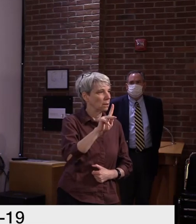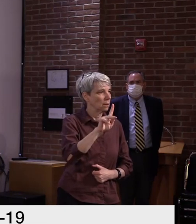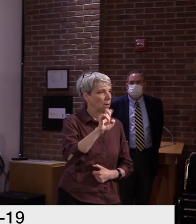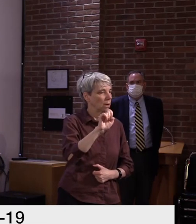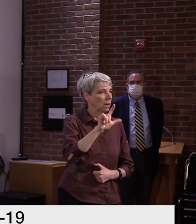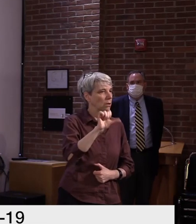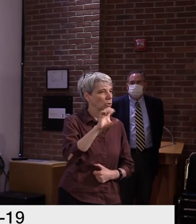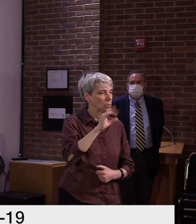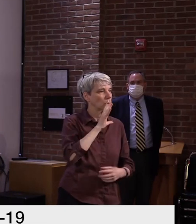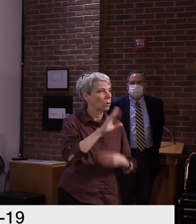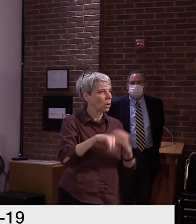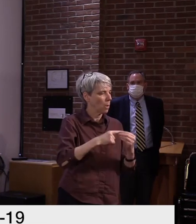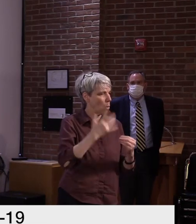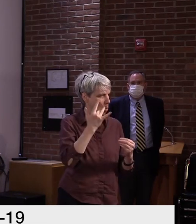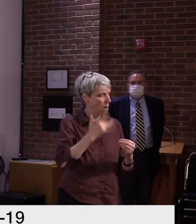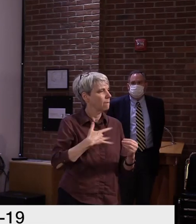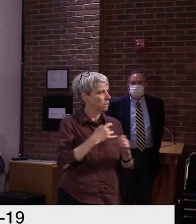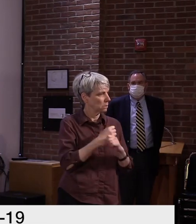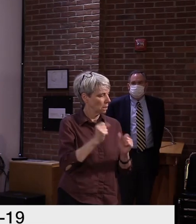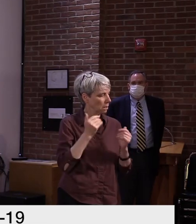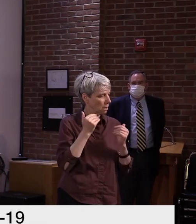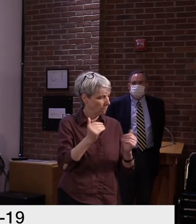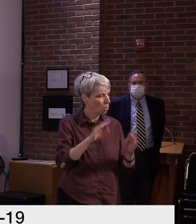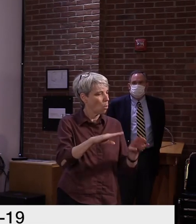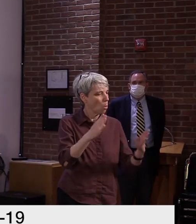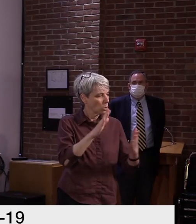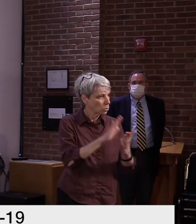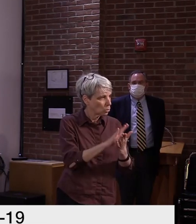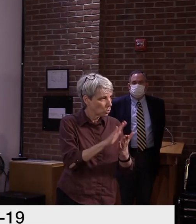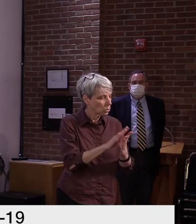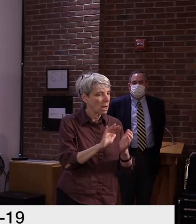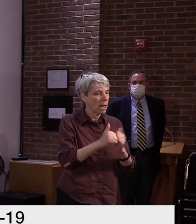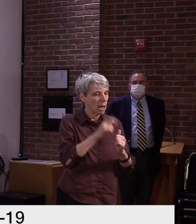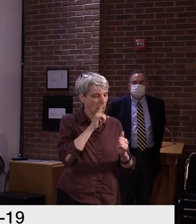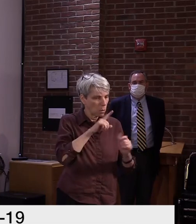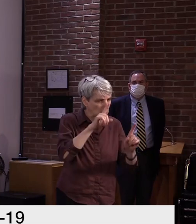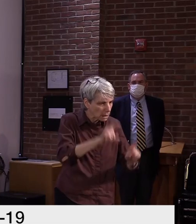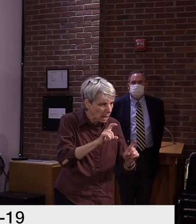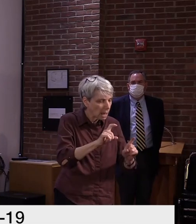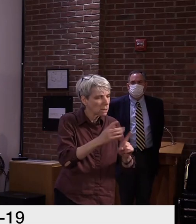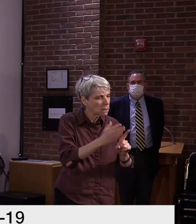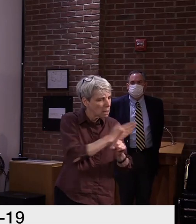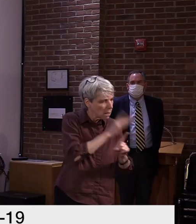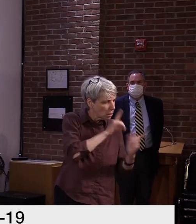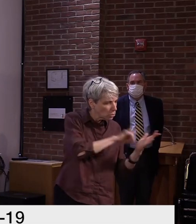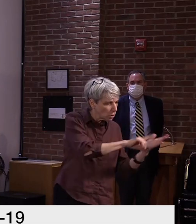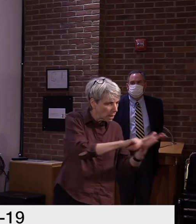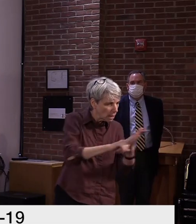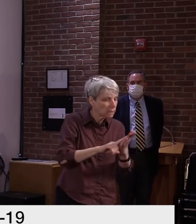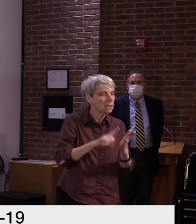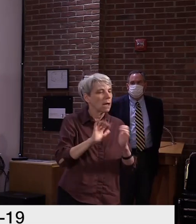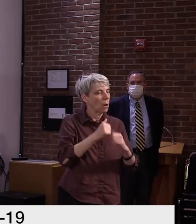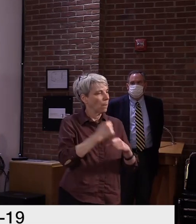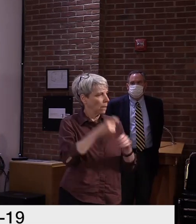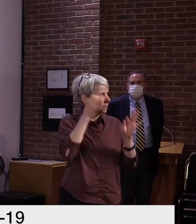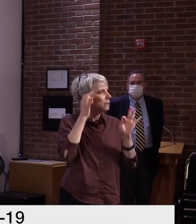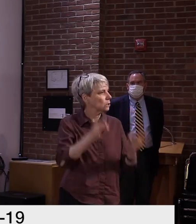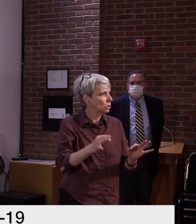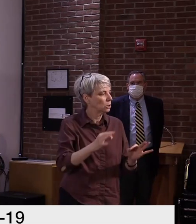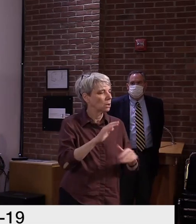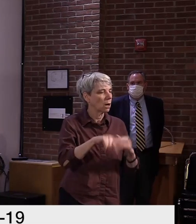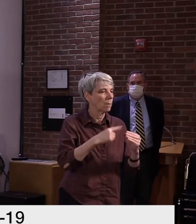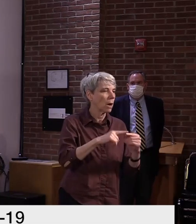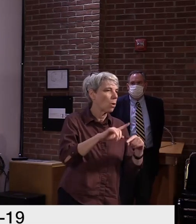schools, our capacity to test and trace, and our use of data and decision-making. Dr. Rasca.